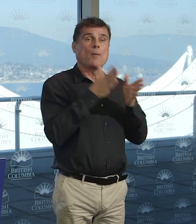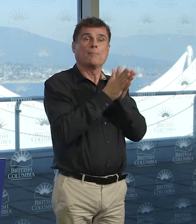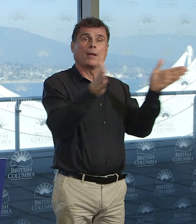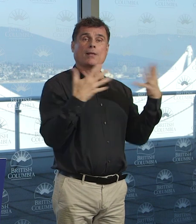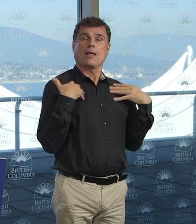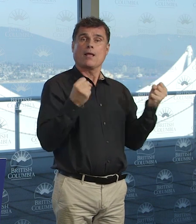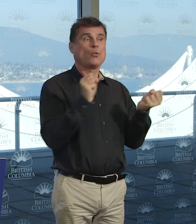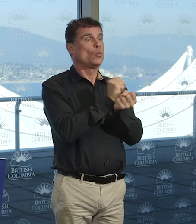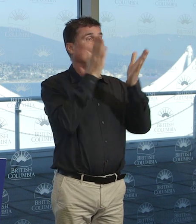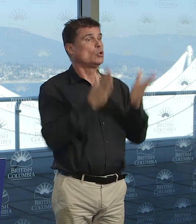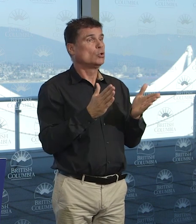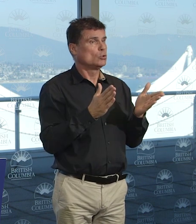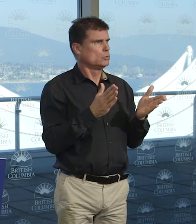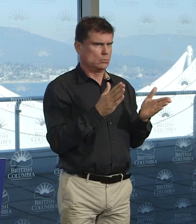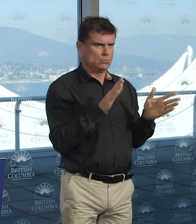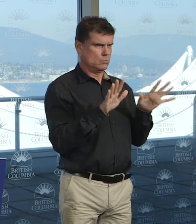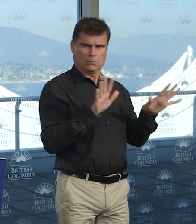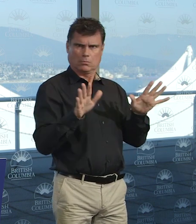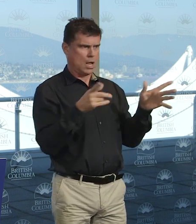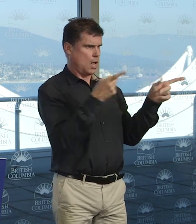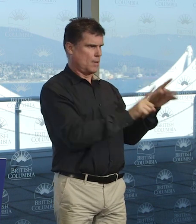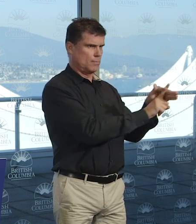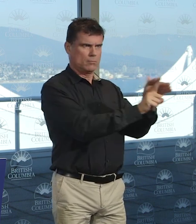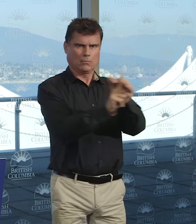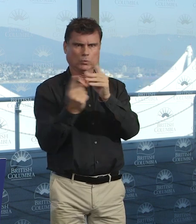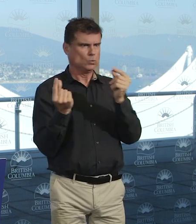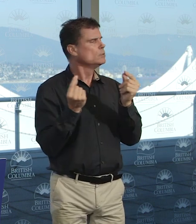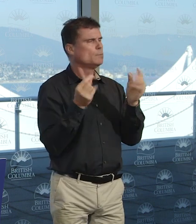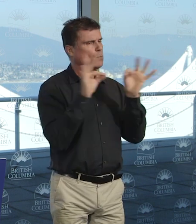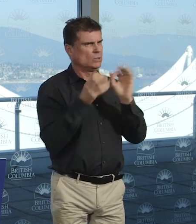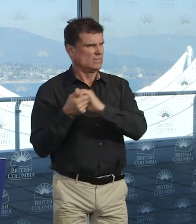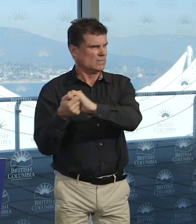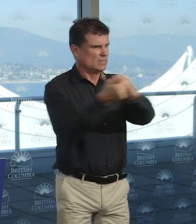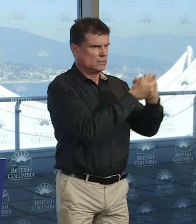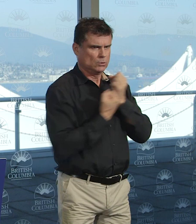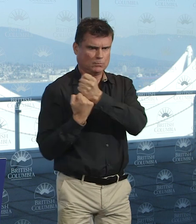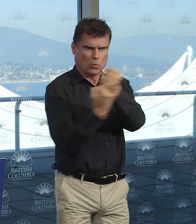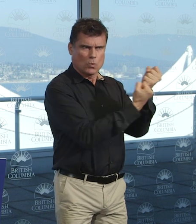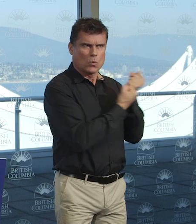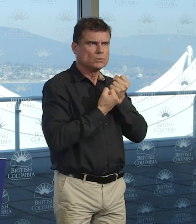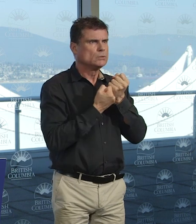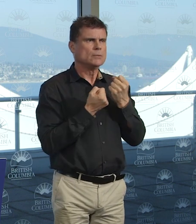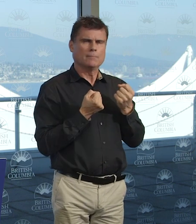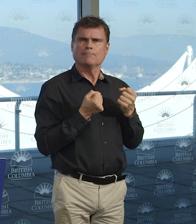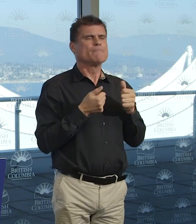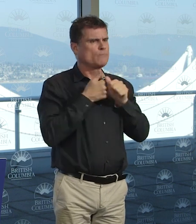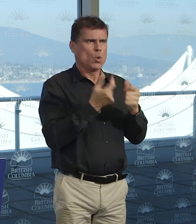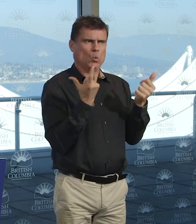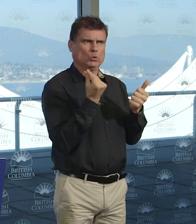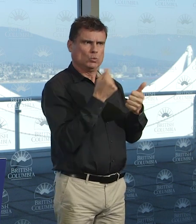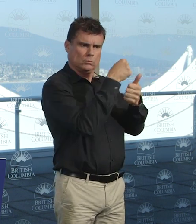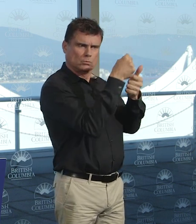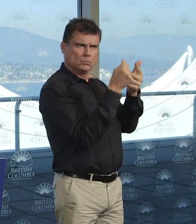been watching with them very very carefully and looking at what are the things that we need to do to best protect our healthcare workers in our healthcare